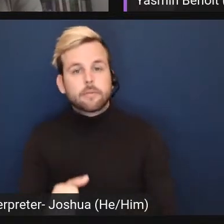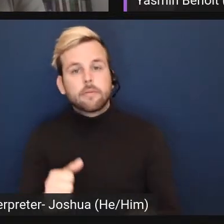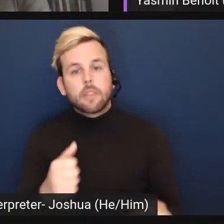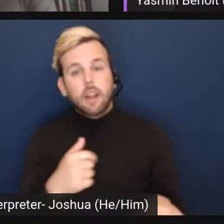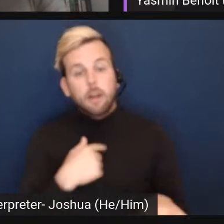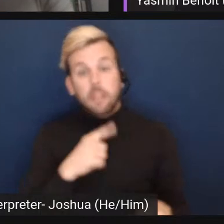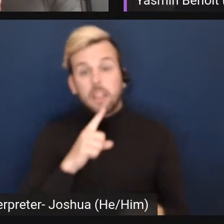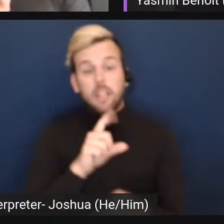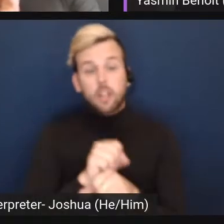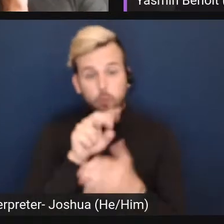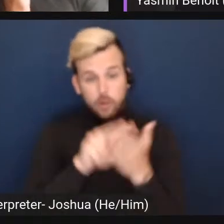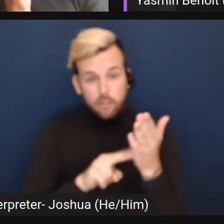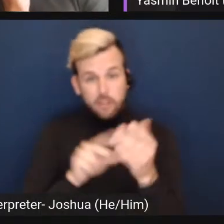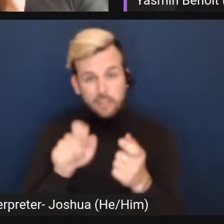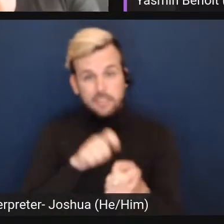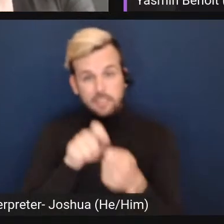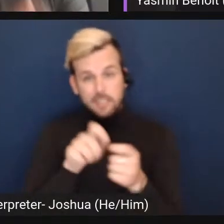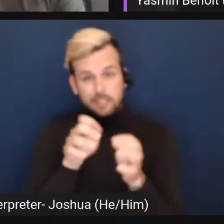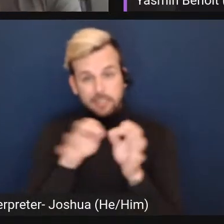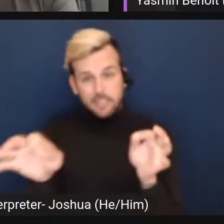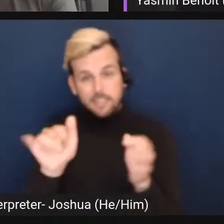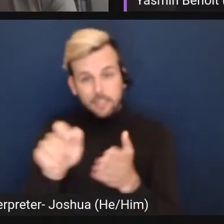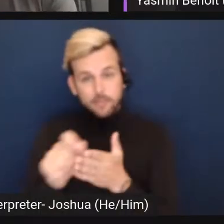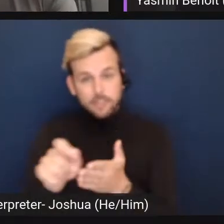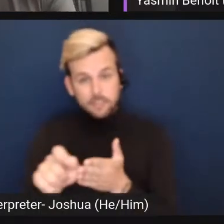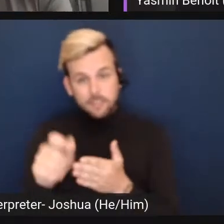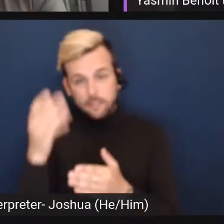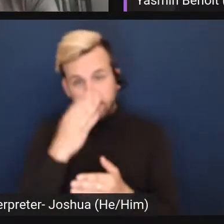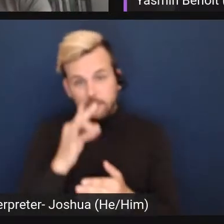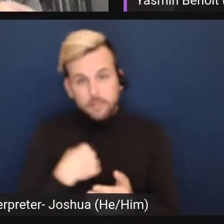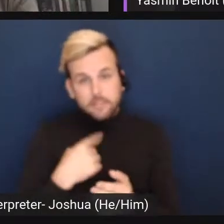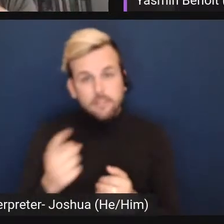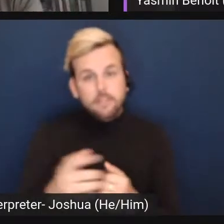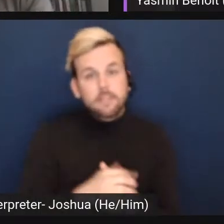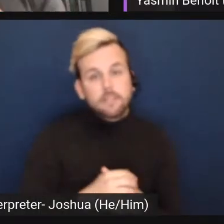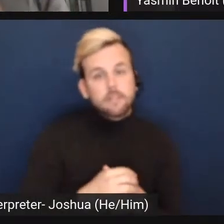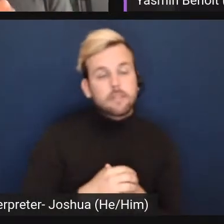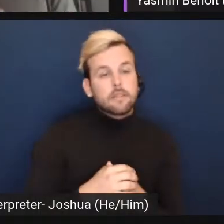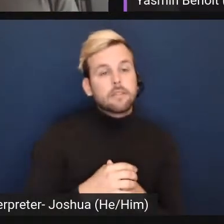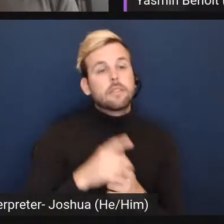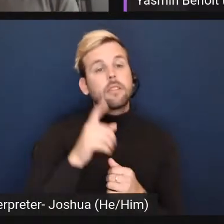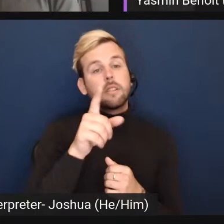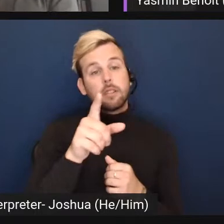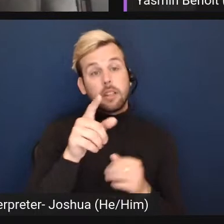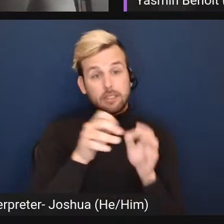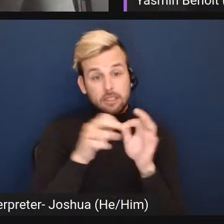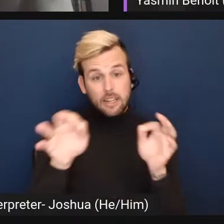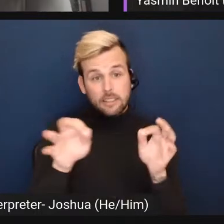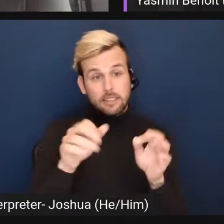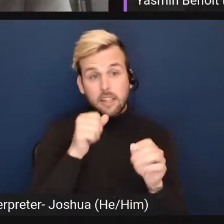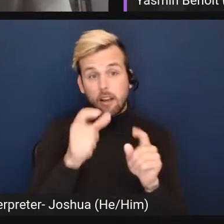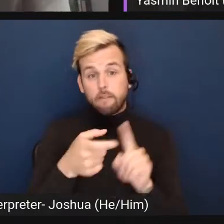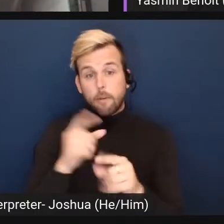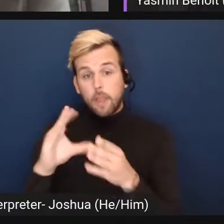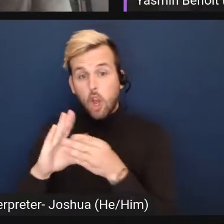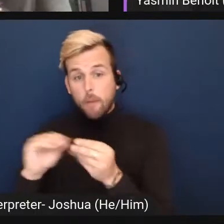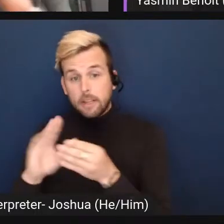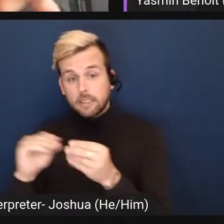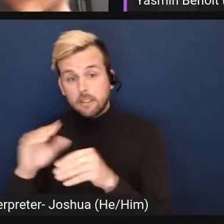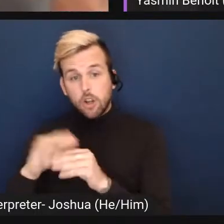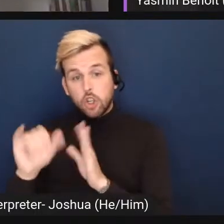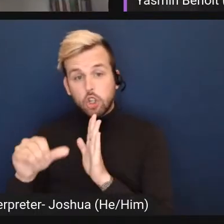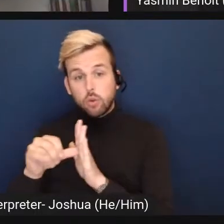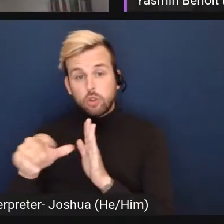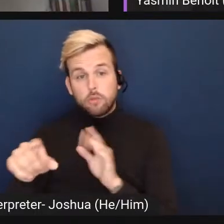reading the exact text that is written in front of me. And that's text, just to be clear, not from the comments on YouTube,